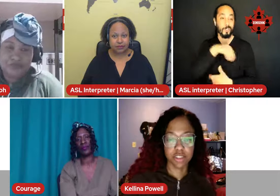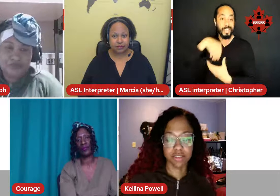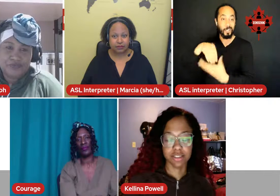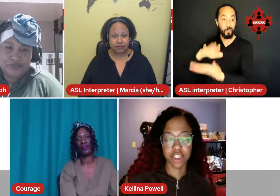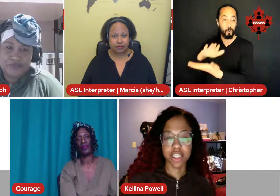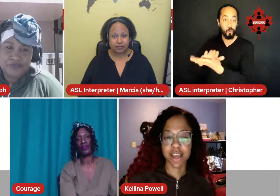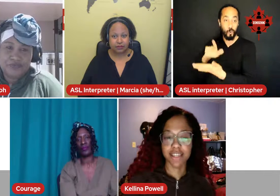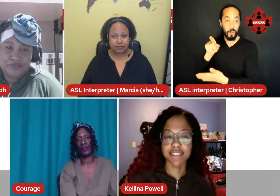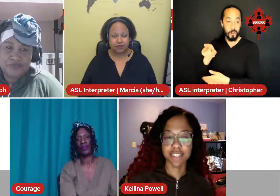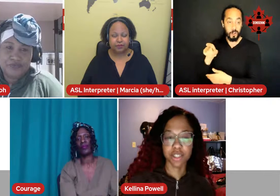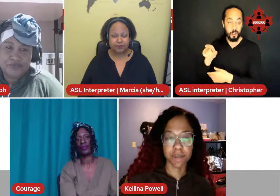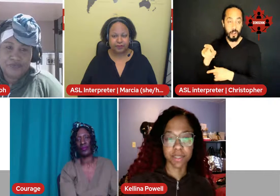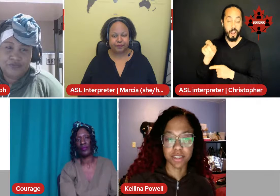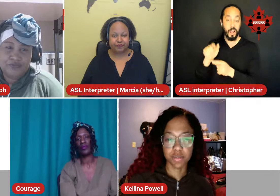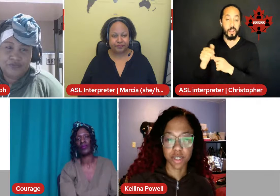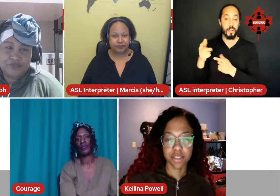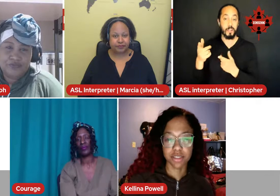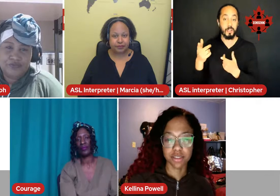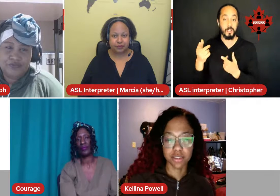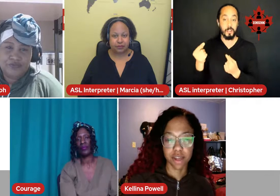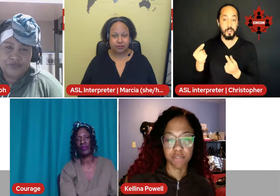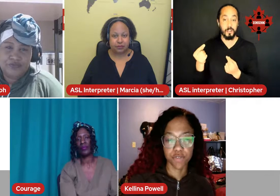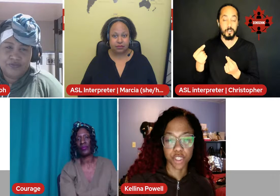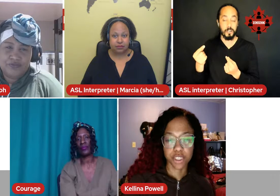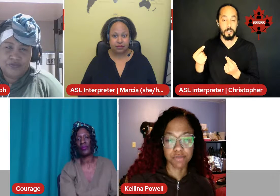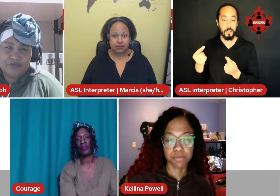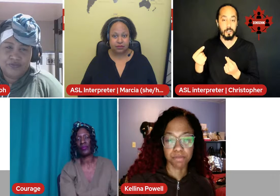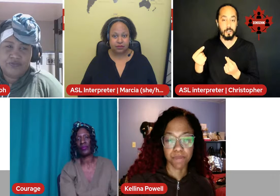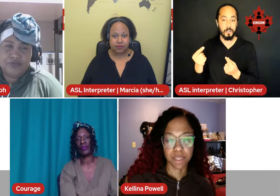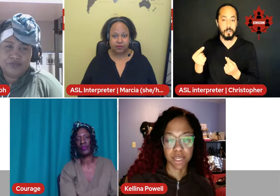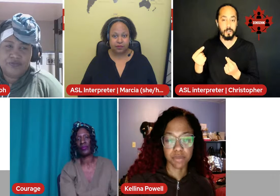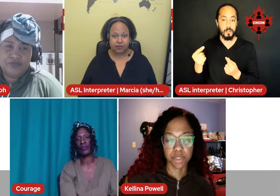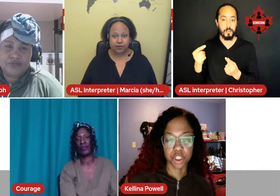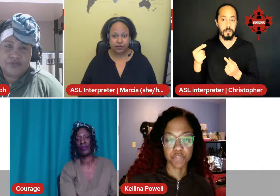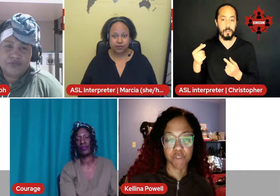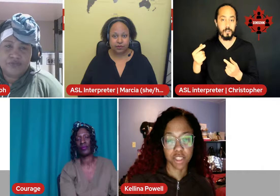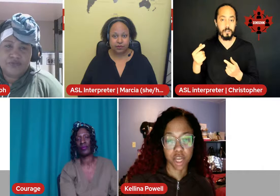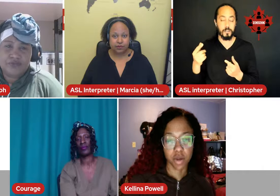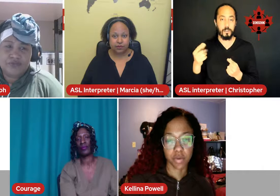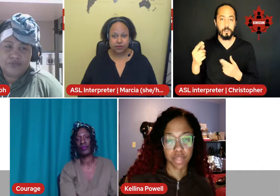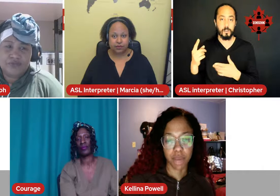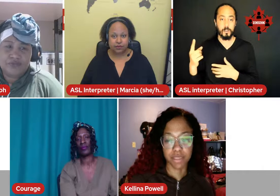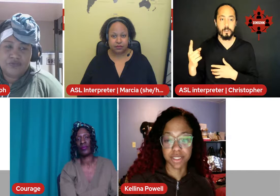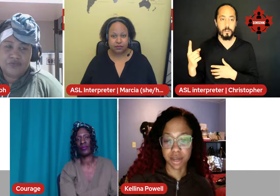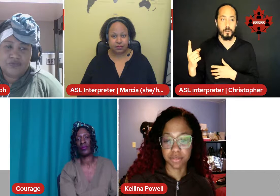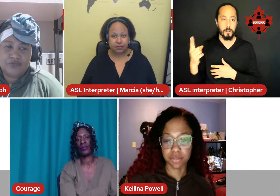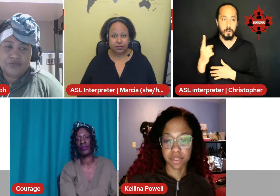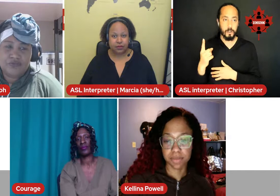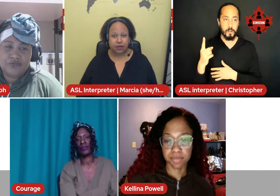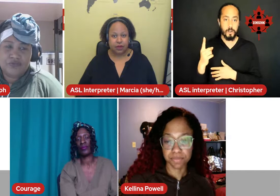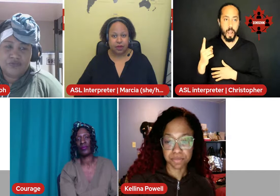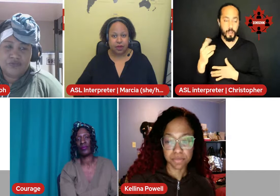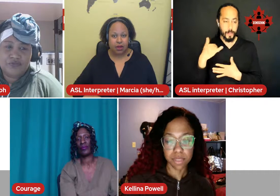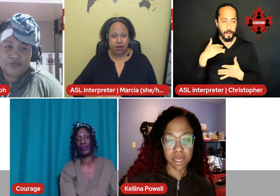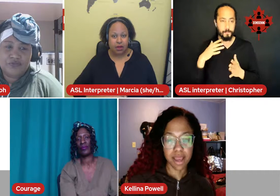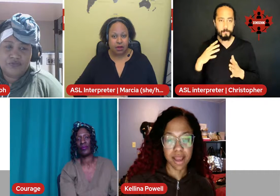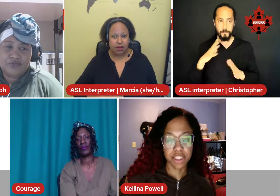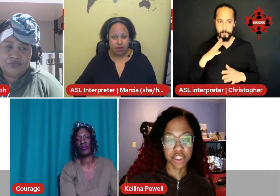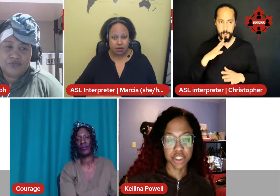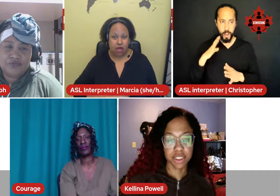she, she kind of did look at me different at first. But then when she found out I was deaf. And she